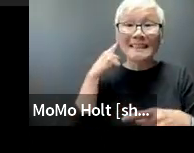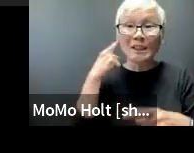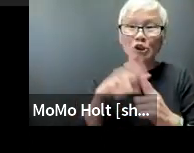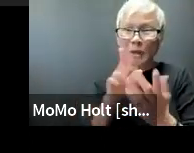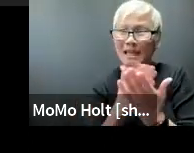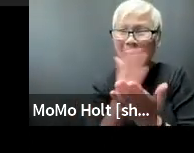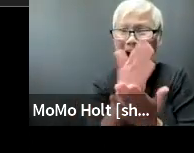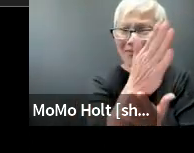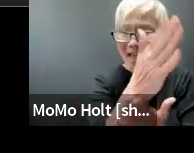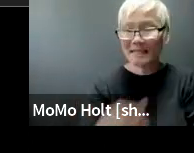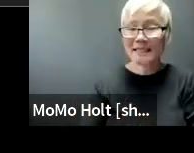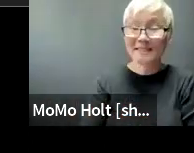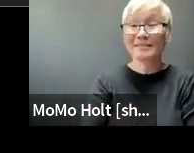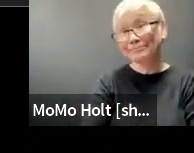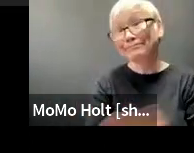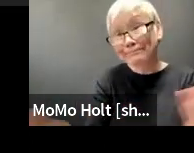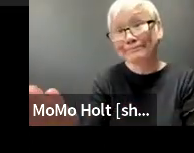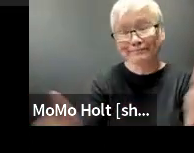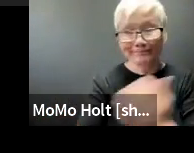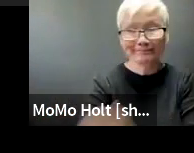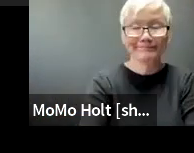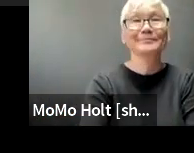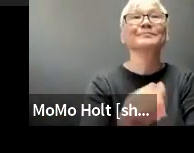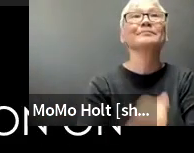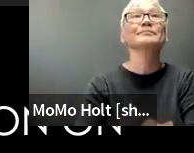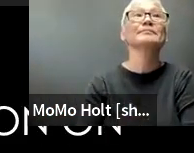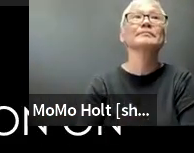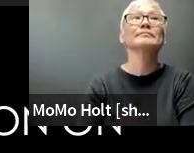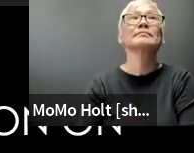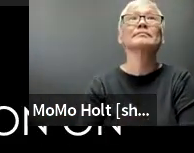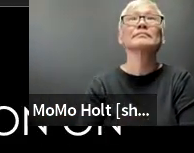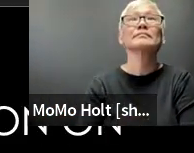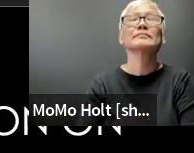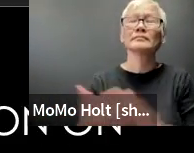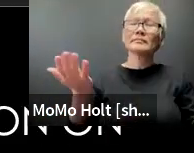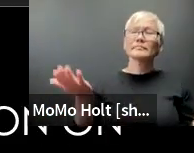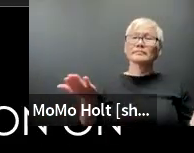you need to have your brain and your eyes and your ears to navigate, right?